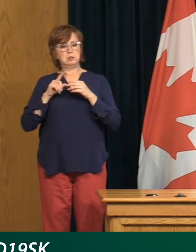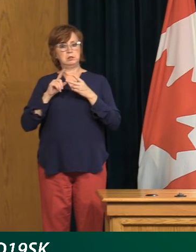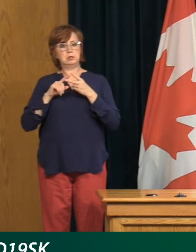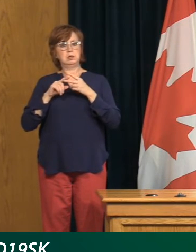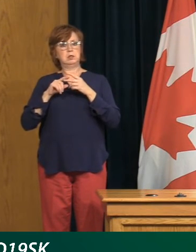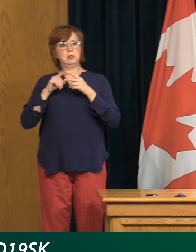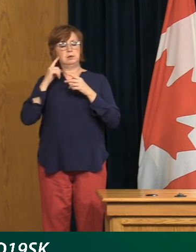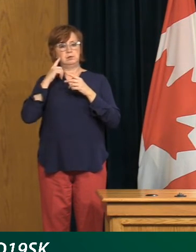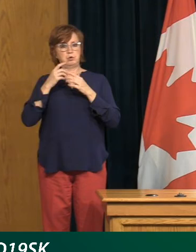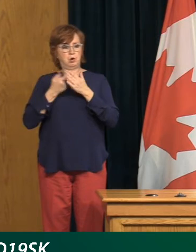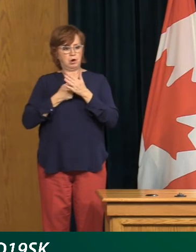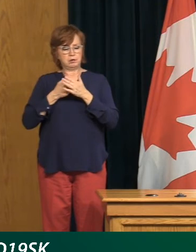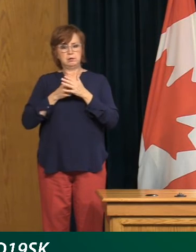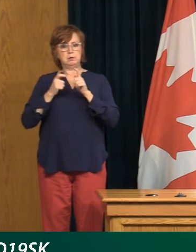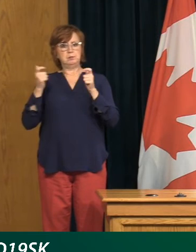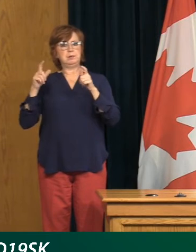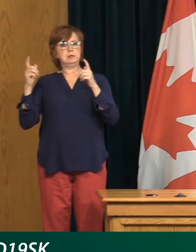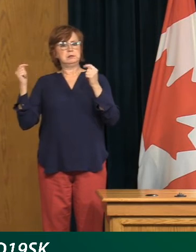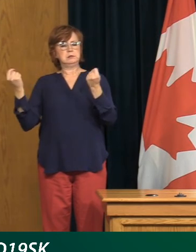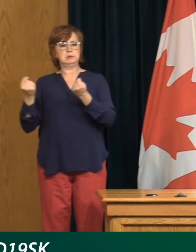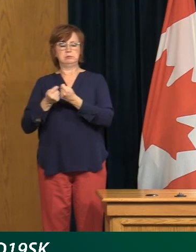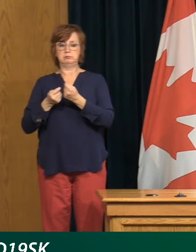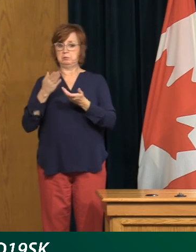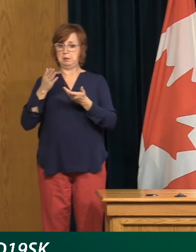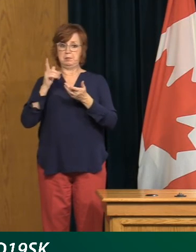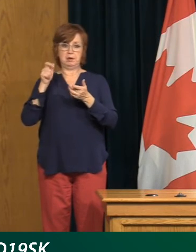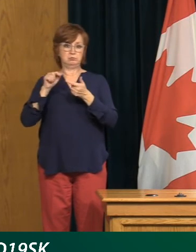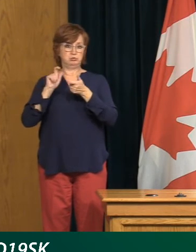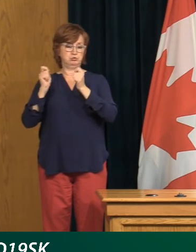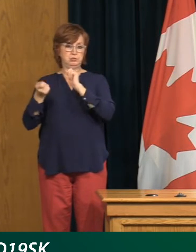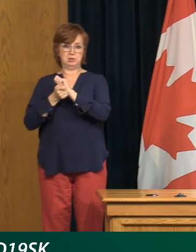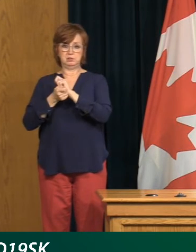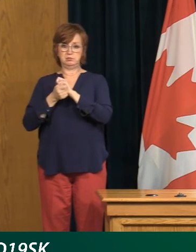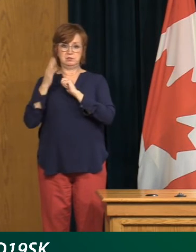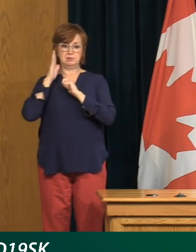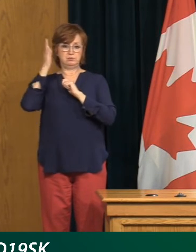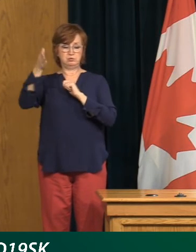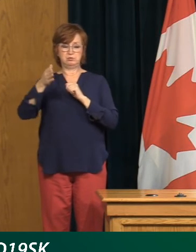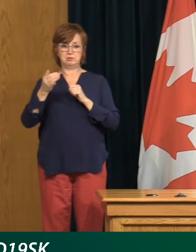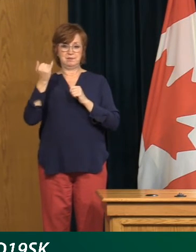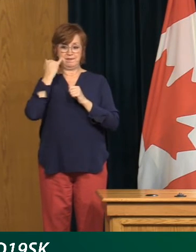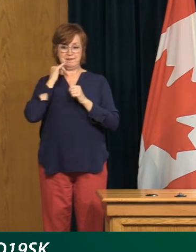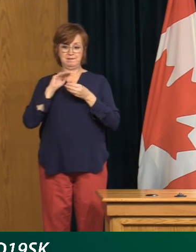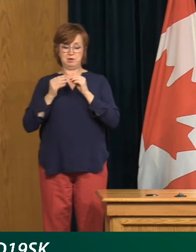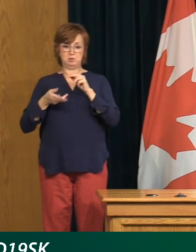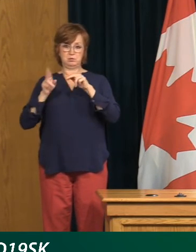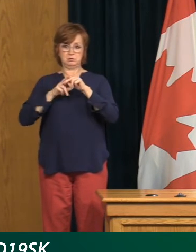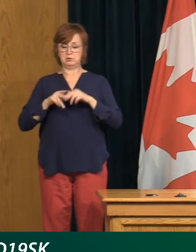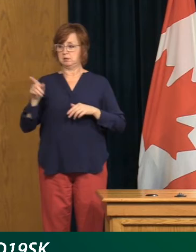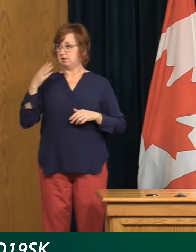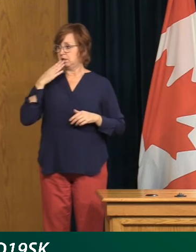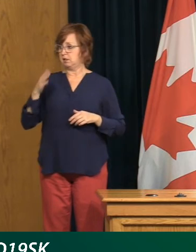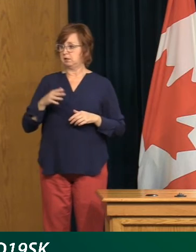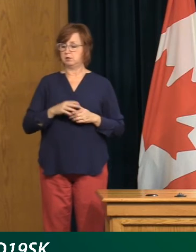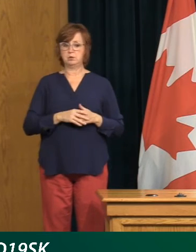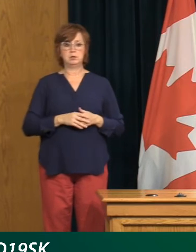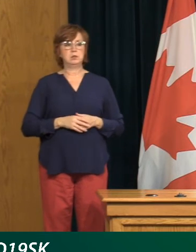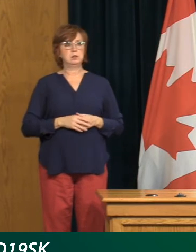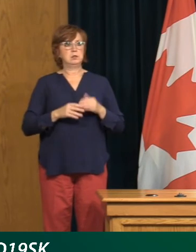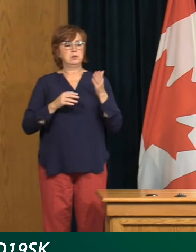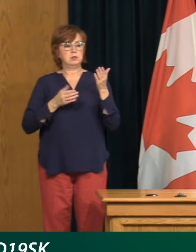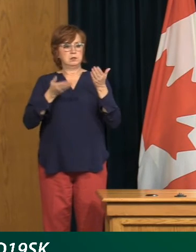bigger teams, all of that may have to be revised if our case numbers continue to rise. Thank you. Thank you. you.